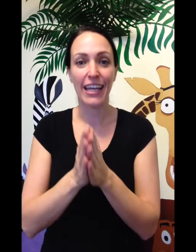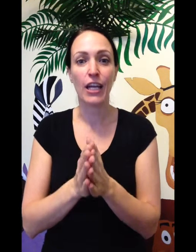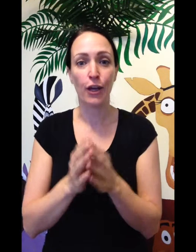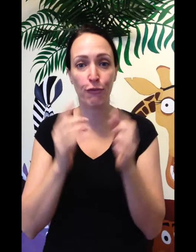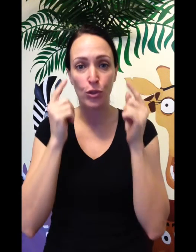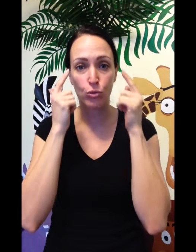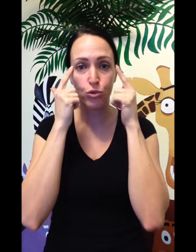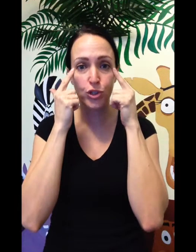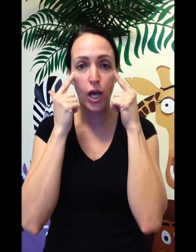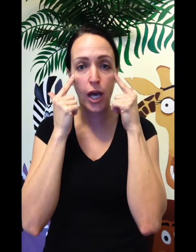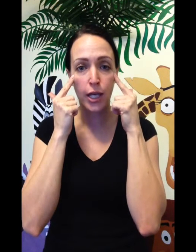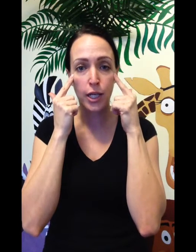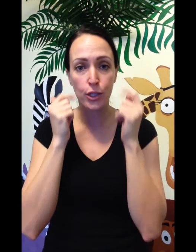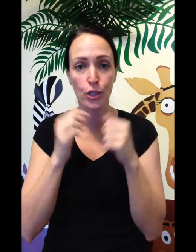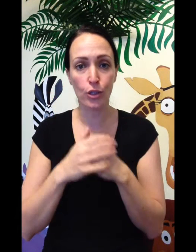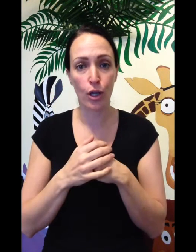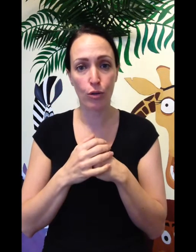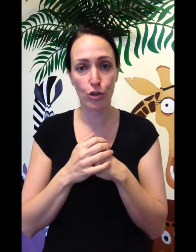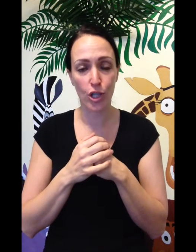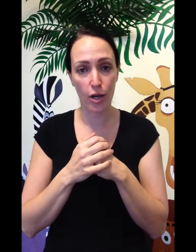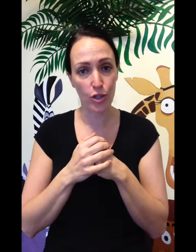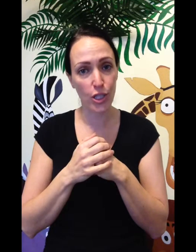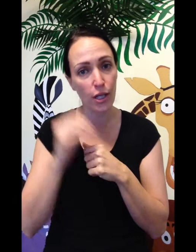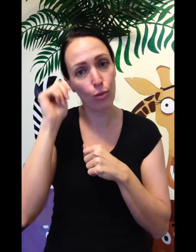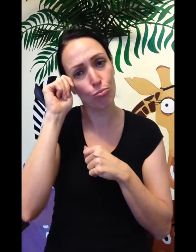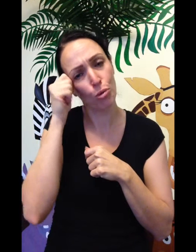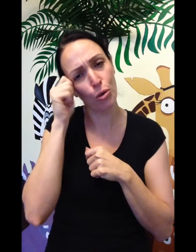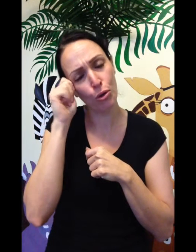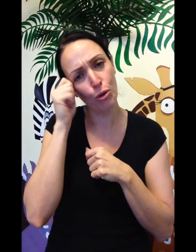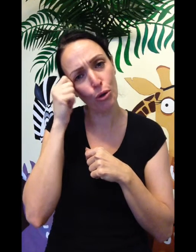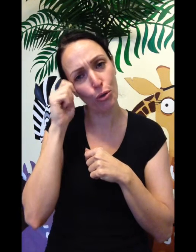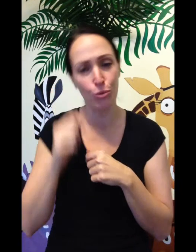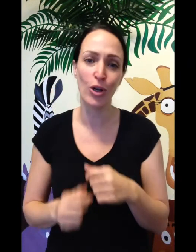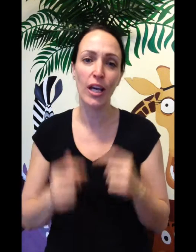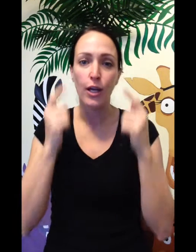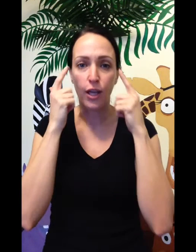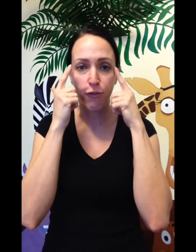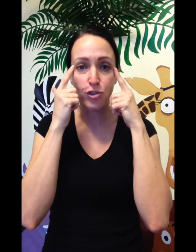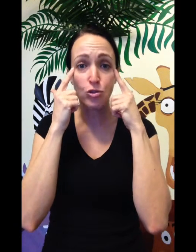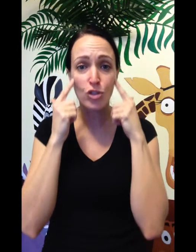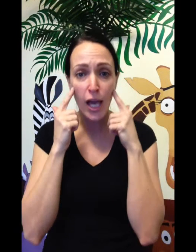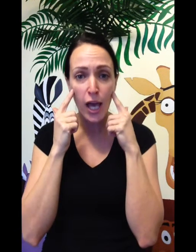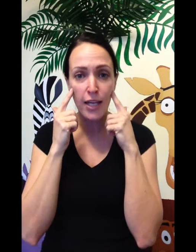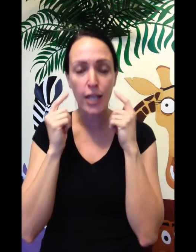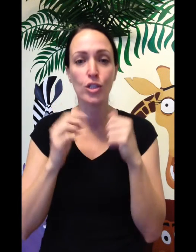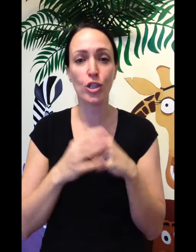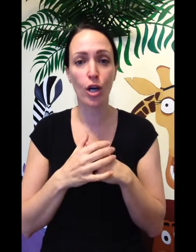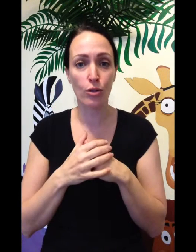If you're sad and you know it, share a tear. Boo hoo! If you're sad and you know